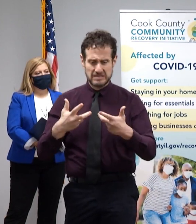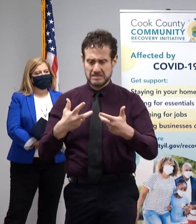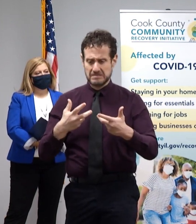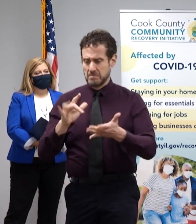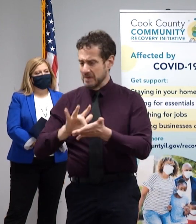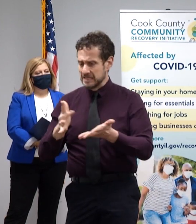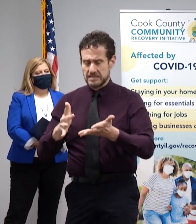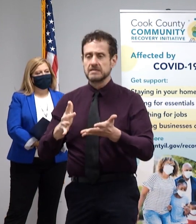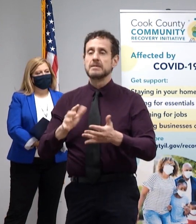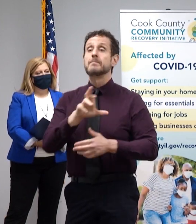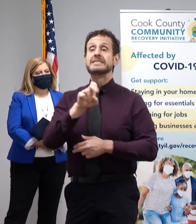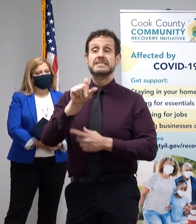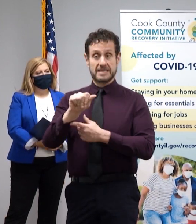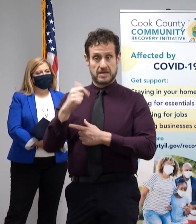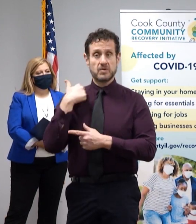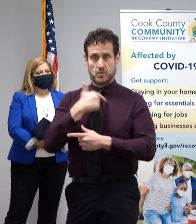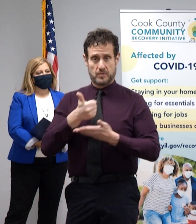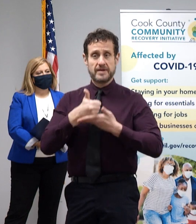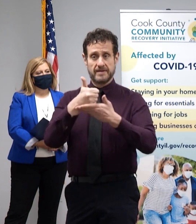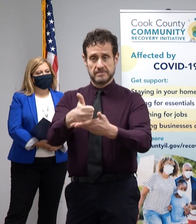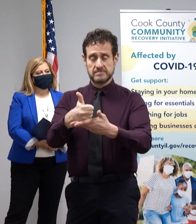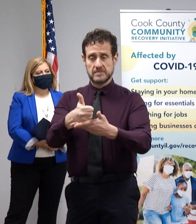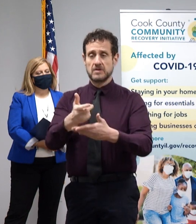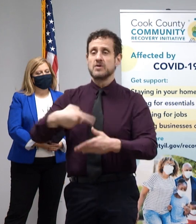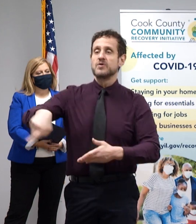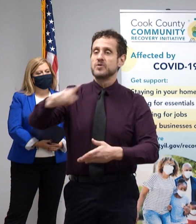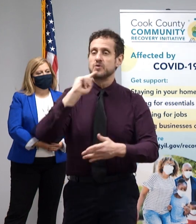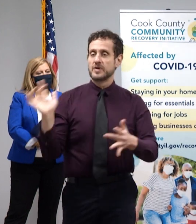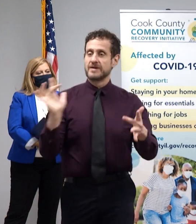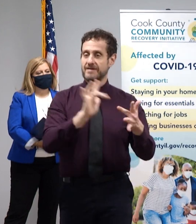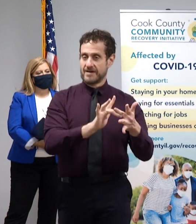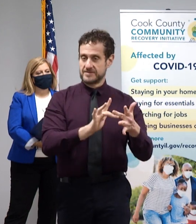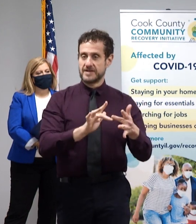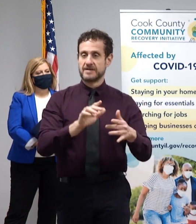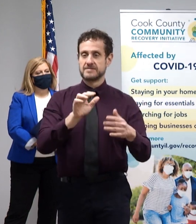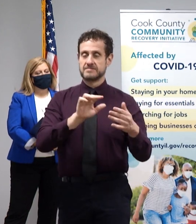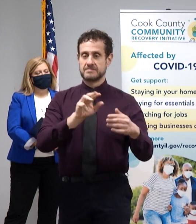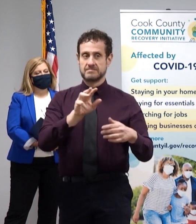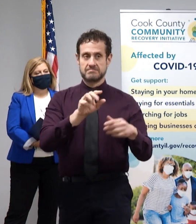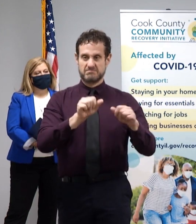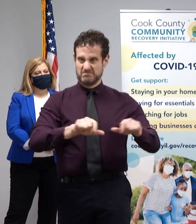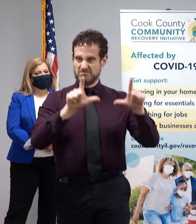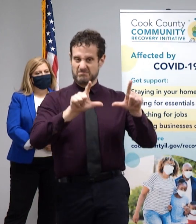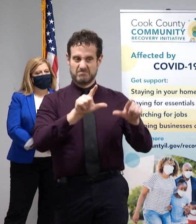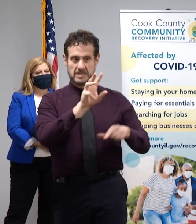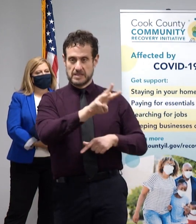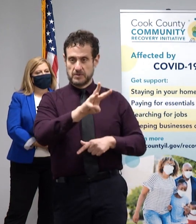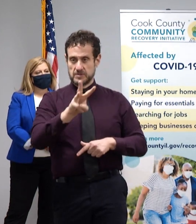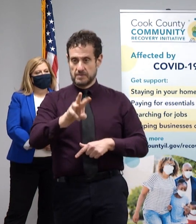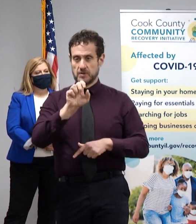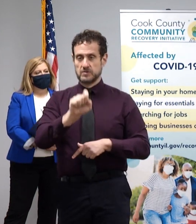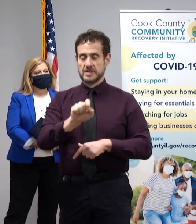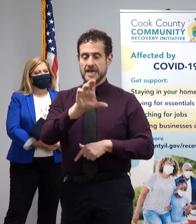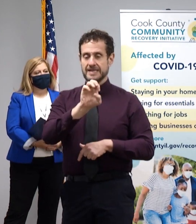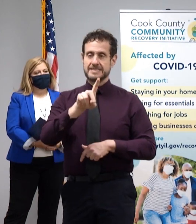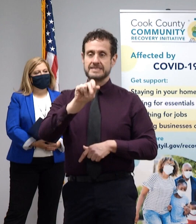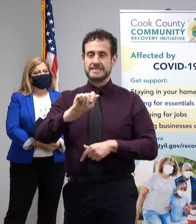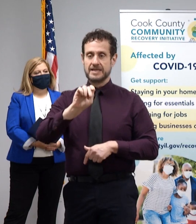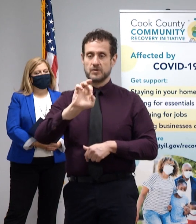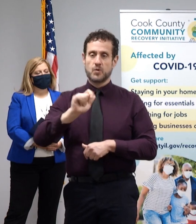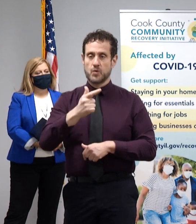We can help. You can reach out to us online at www.cedaorg